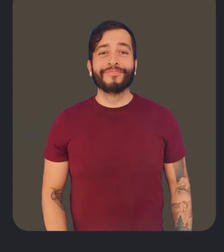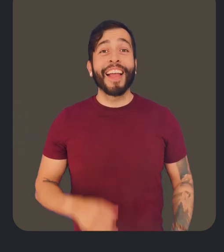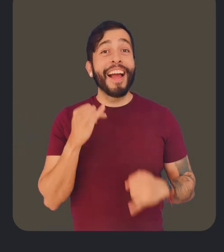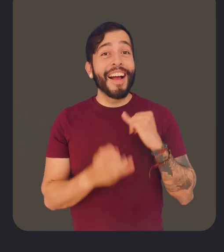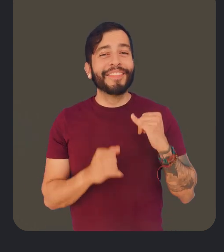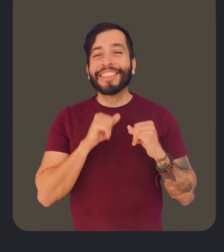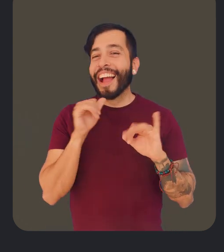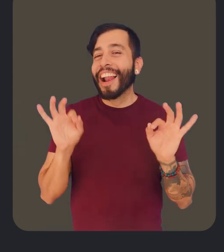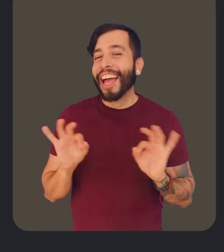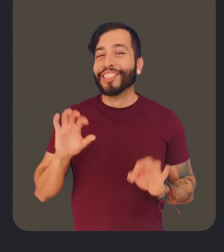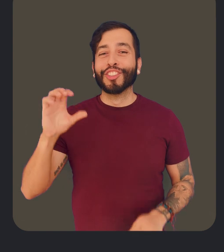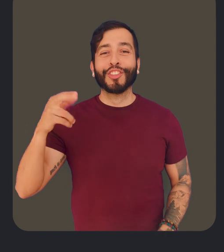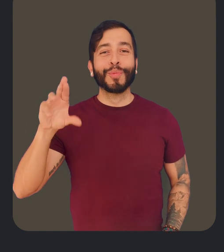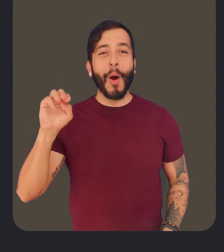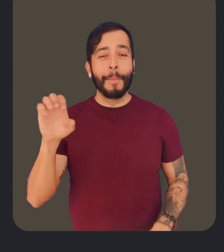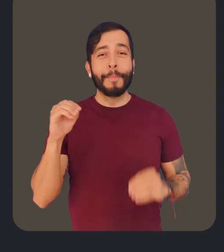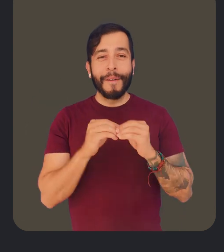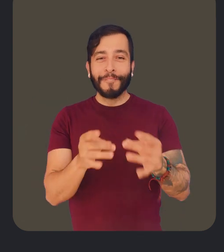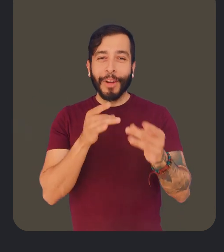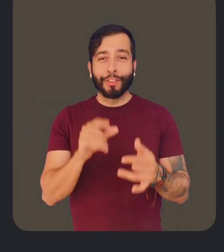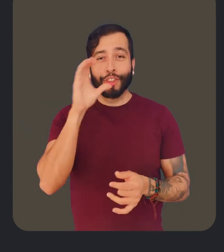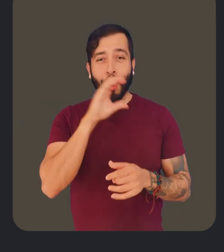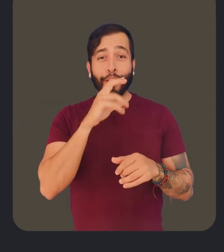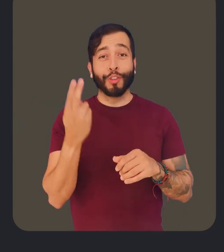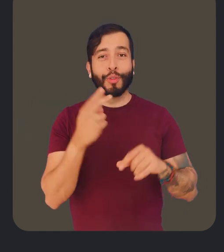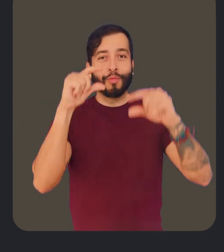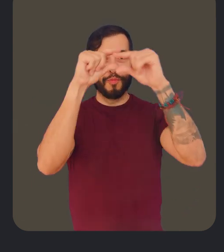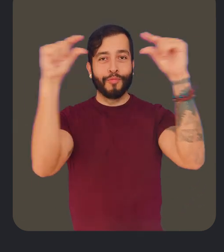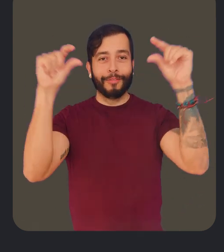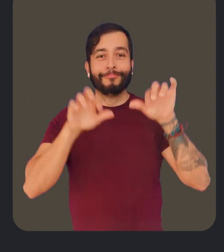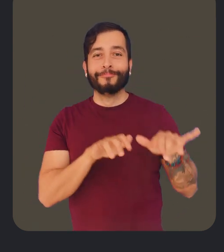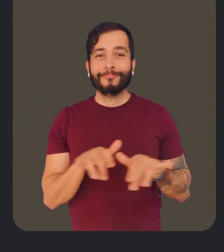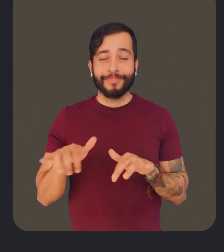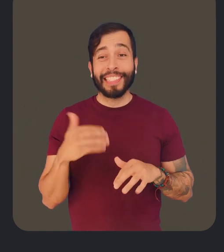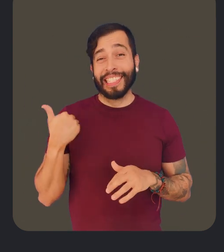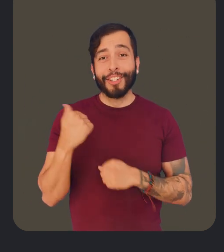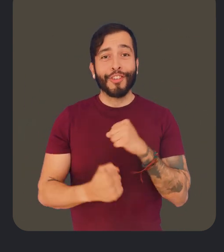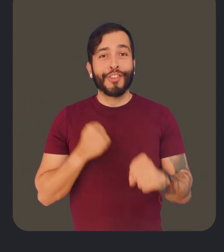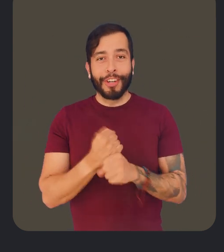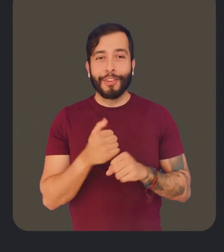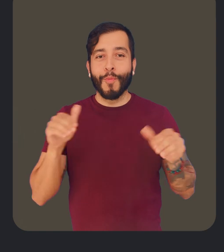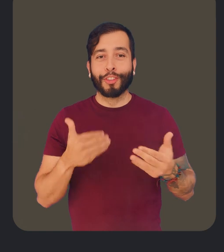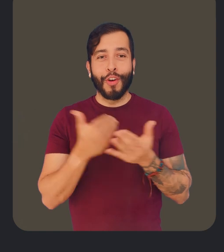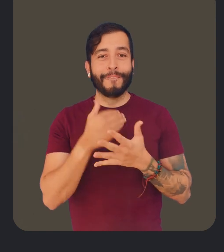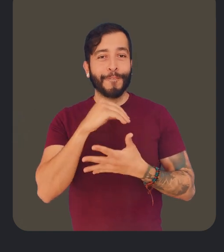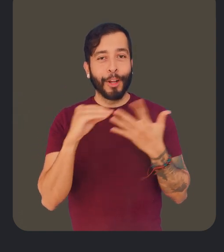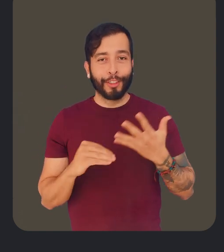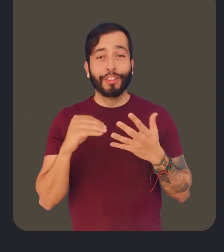Last but not least, on Chrome, we've made it more efficient to search with the Chrome address bar. Earlier this year, we introduced a new feature in the